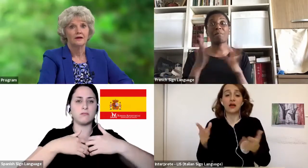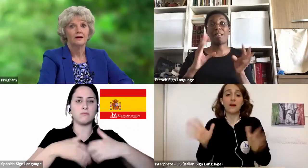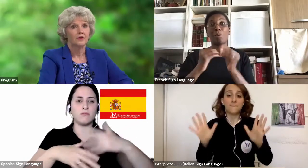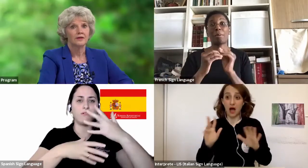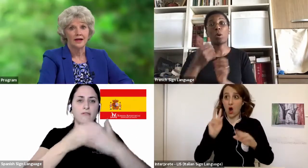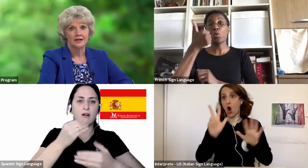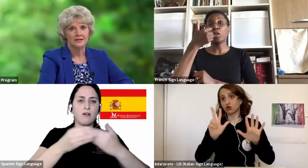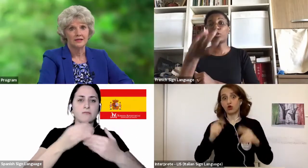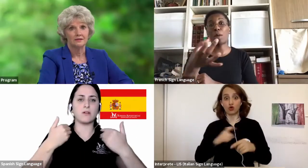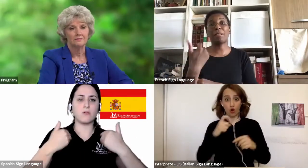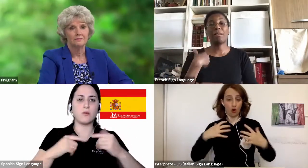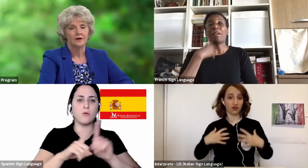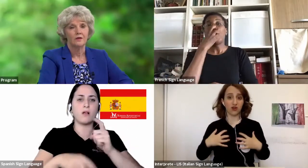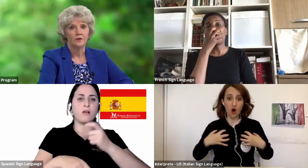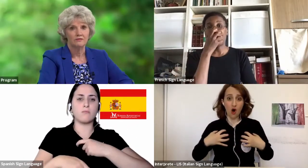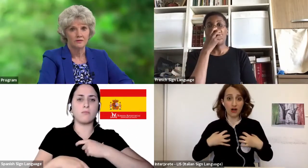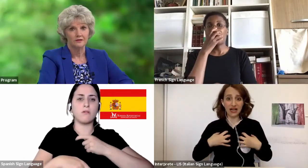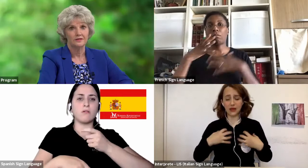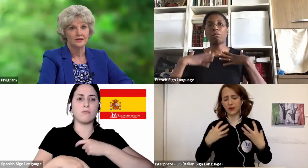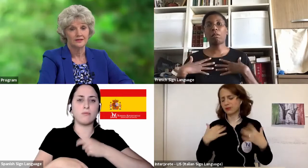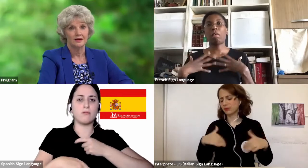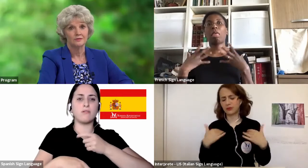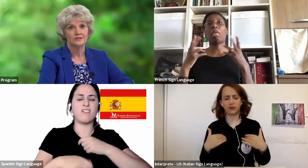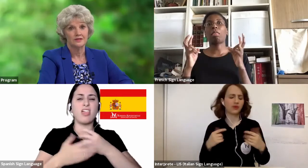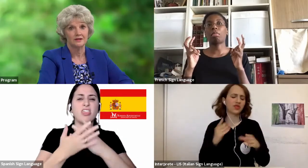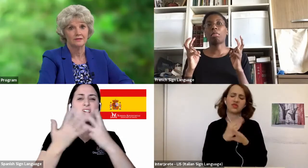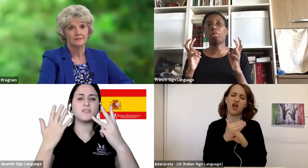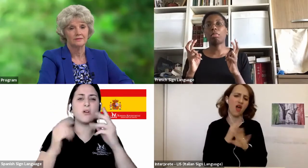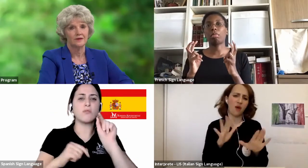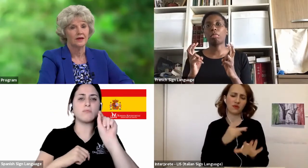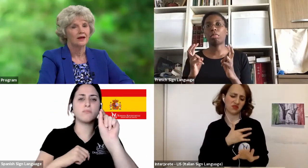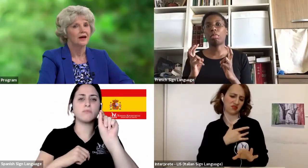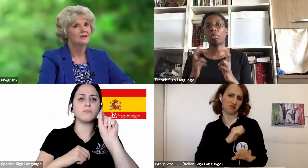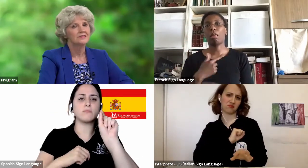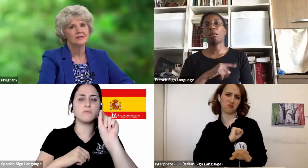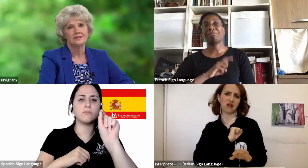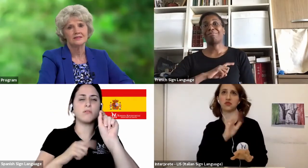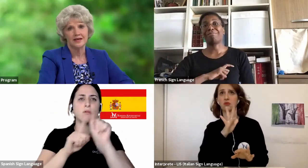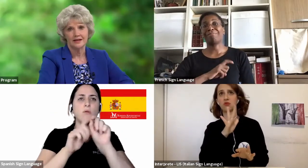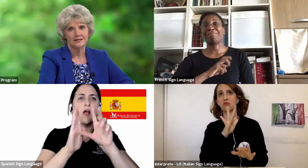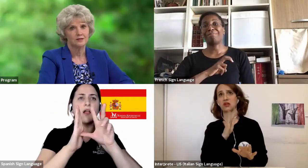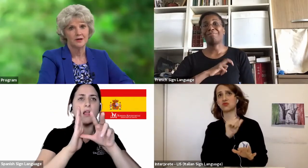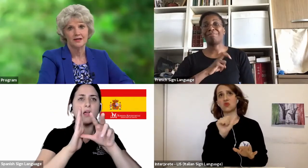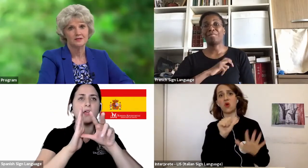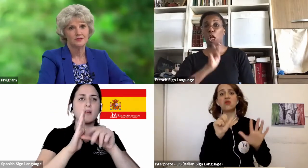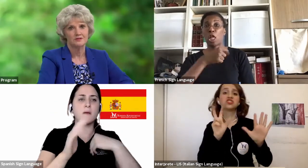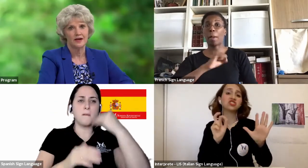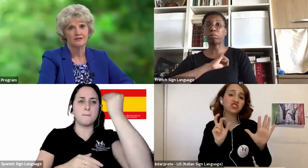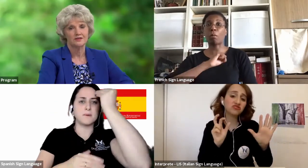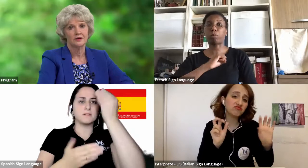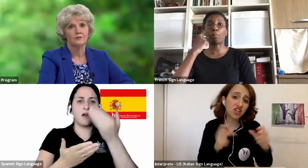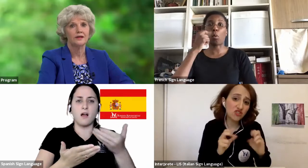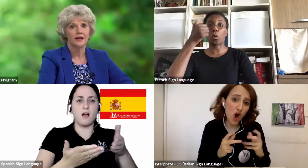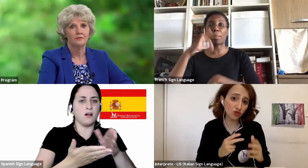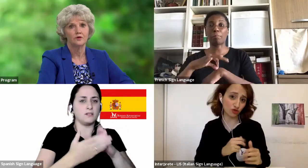of only 18, we feared that death was near. I could see the sadness on my husband's